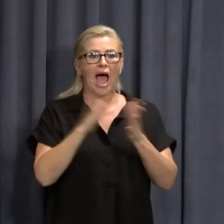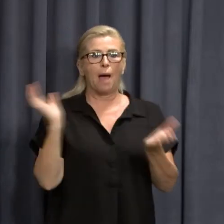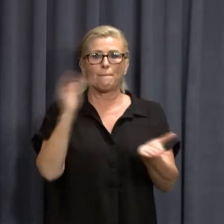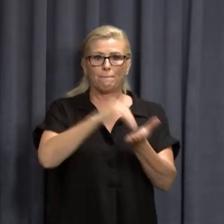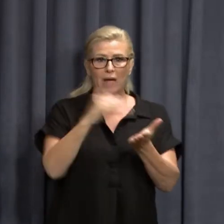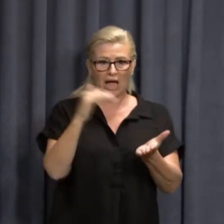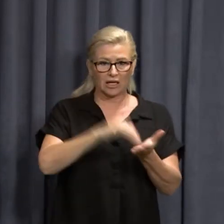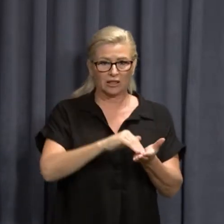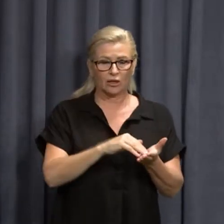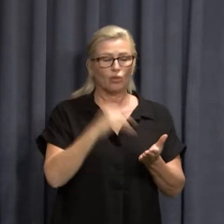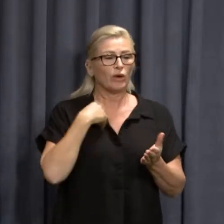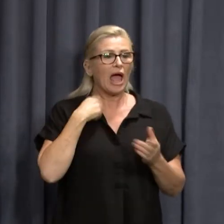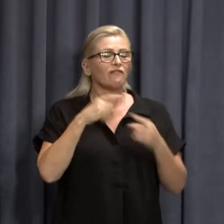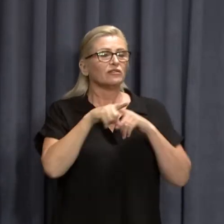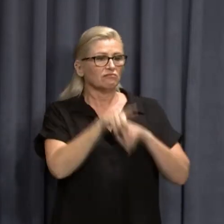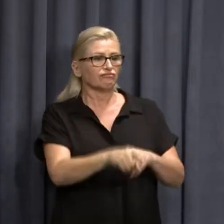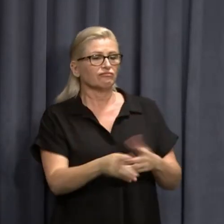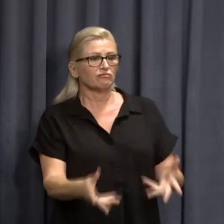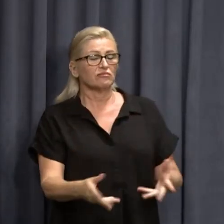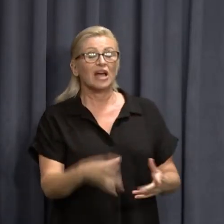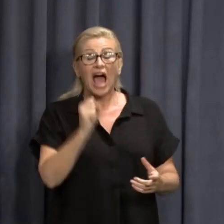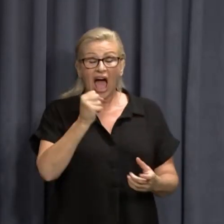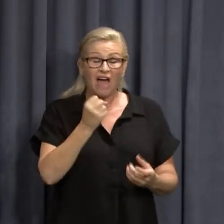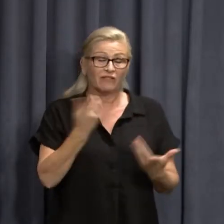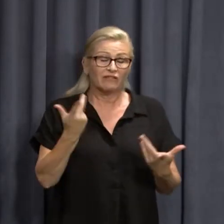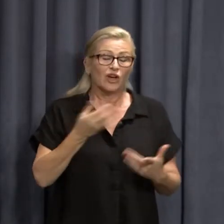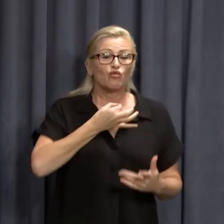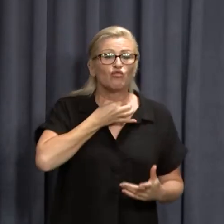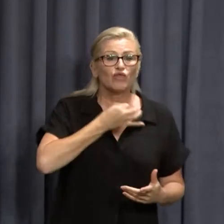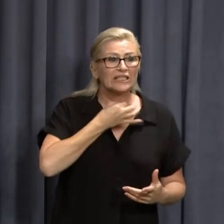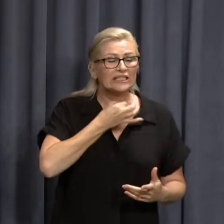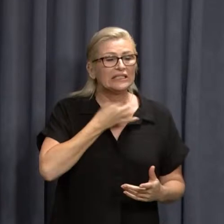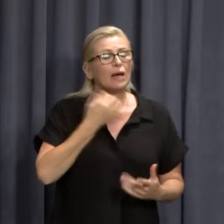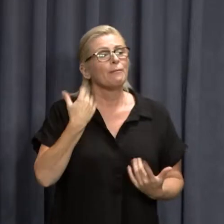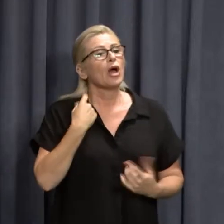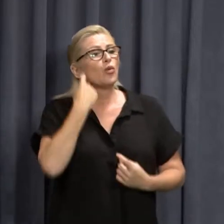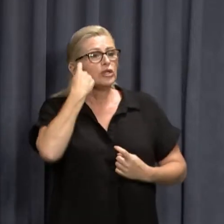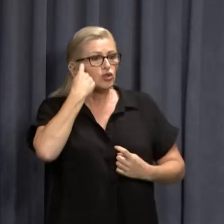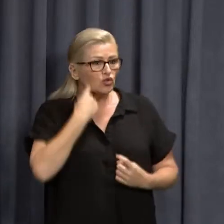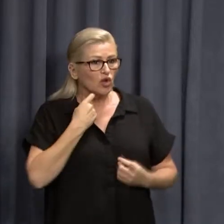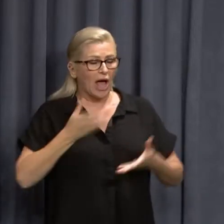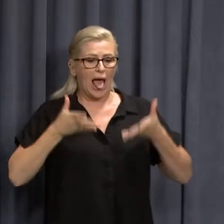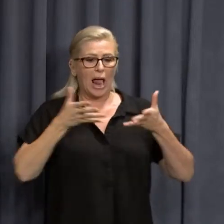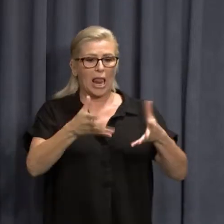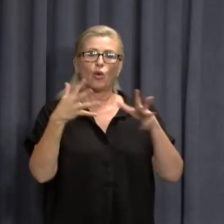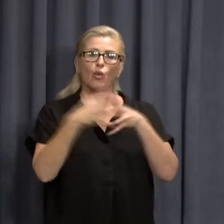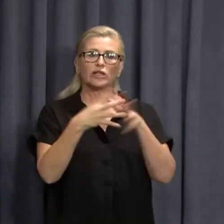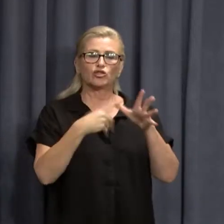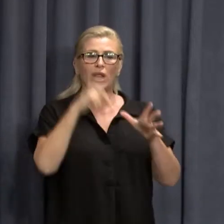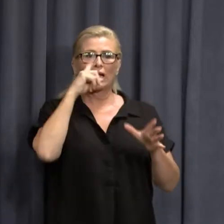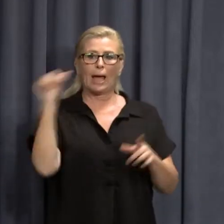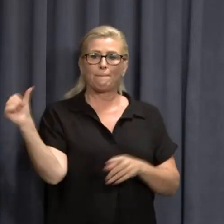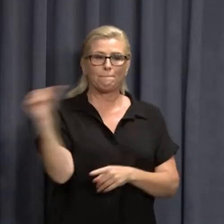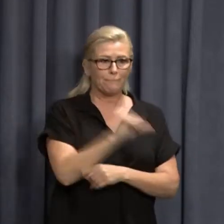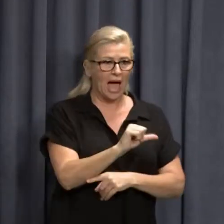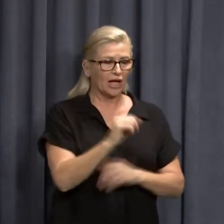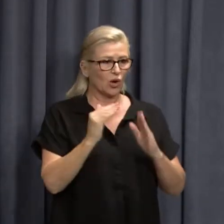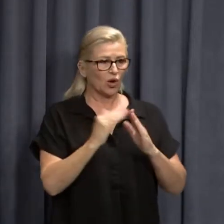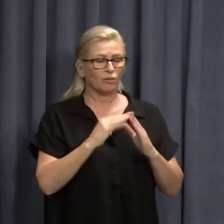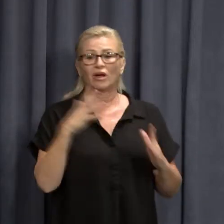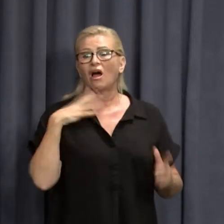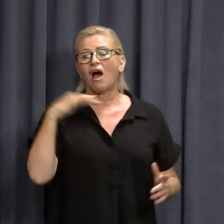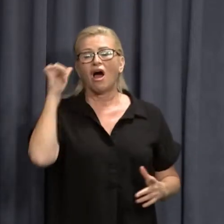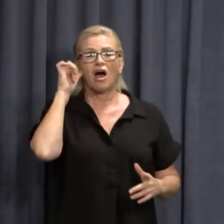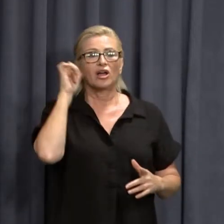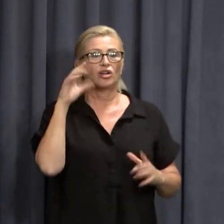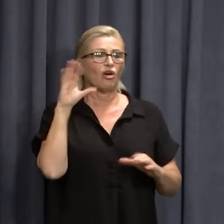quarantine. All of that involves some risk but we are doing our best to allow for returning West Australians to come home. I know there's been a lot of commentary